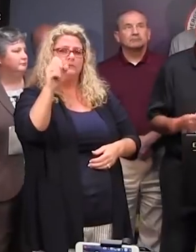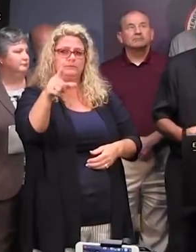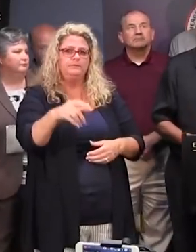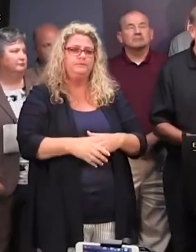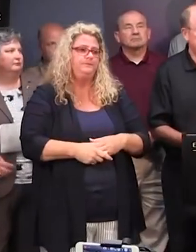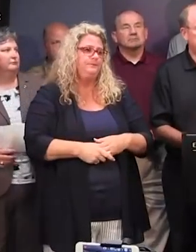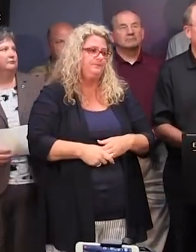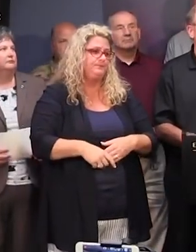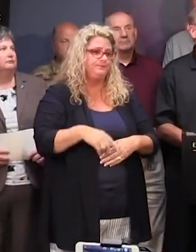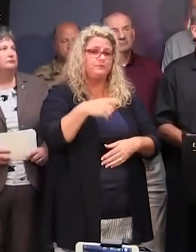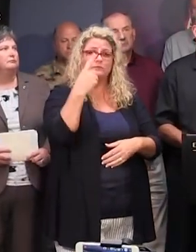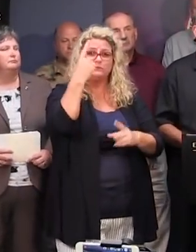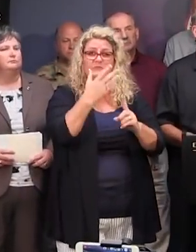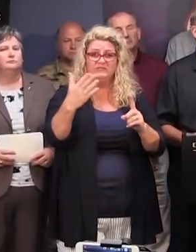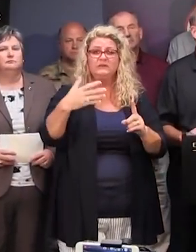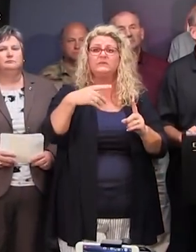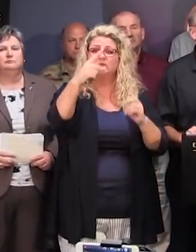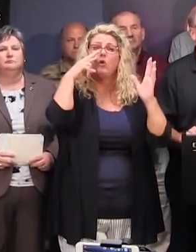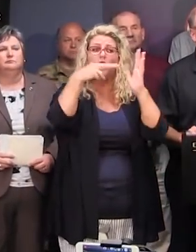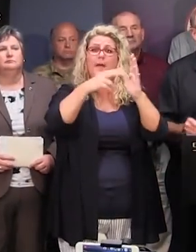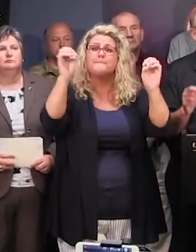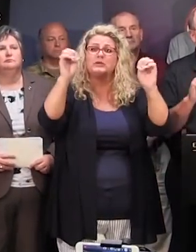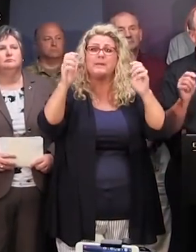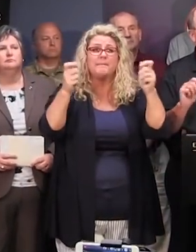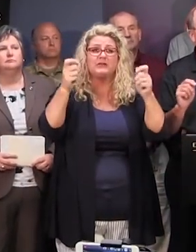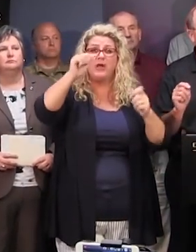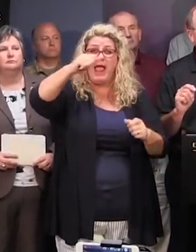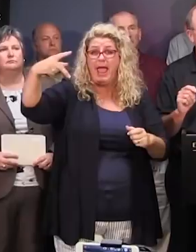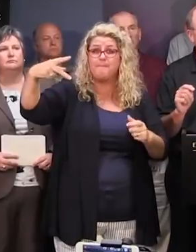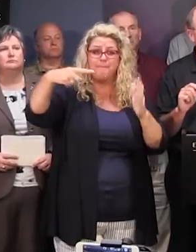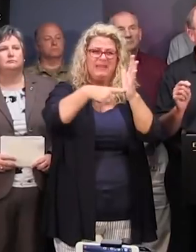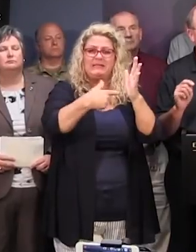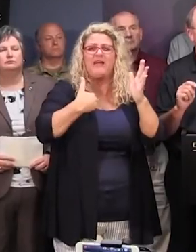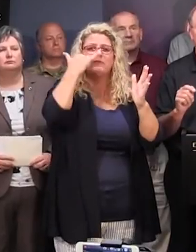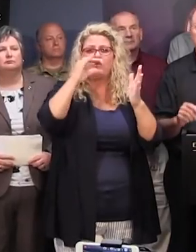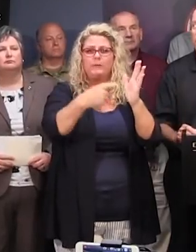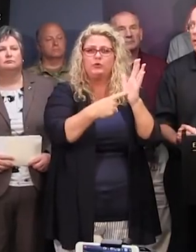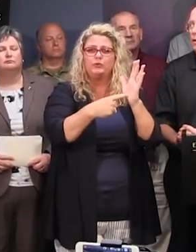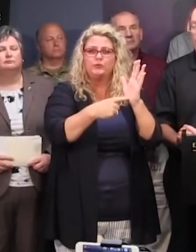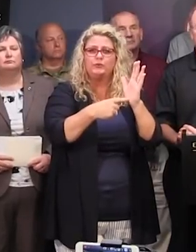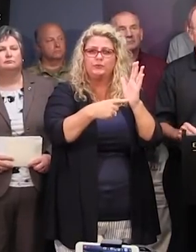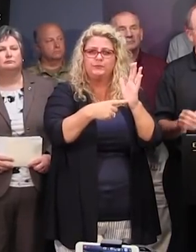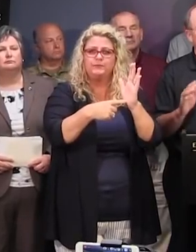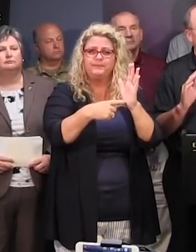Well, one of the things that I point you to is our Emergency Manager app. It allows you to write down those important numbers that you might have to call.